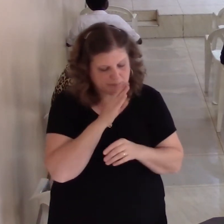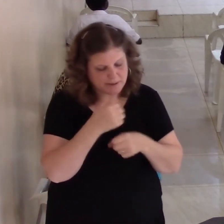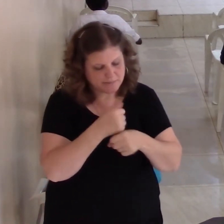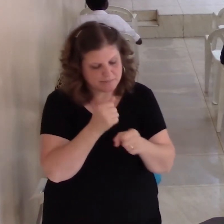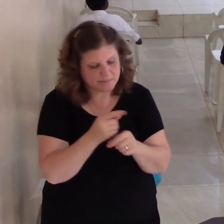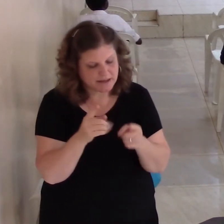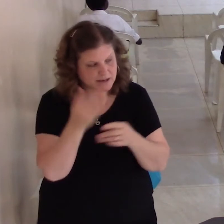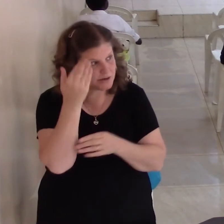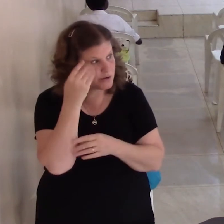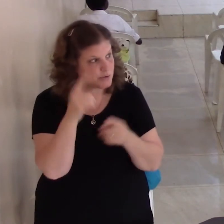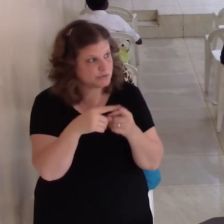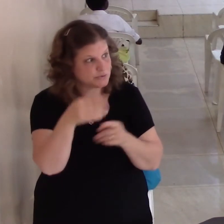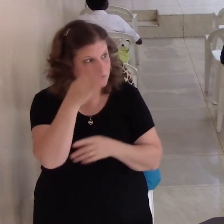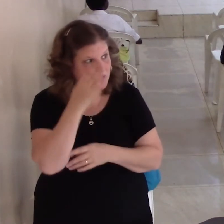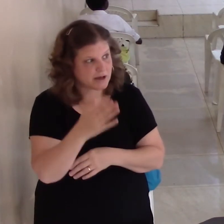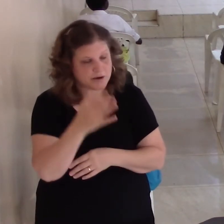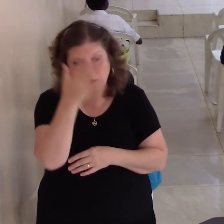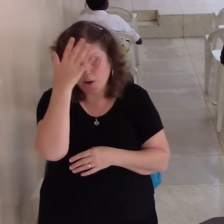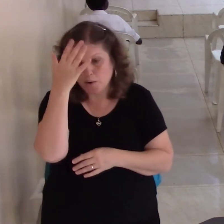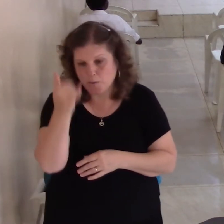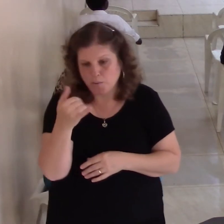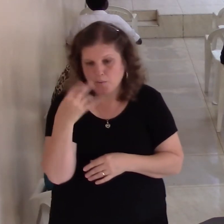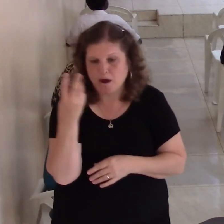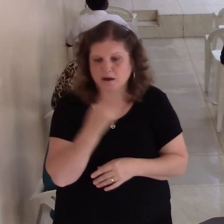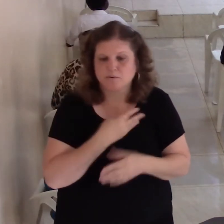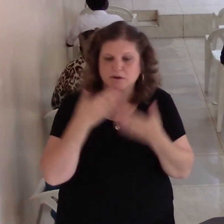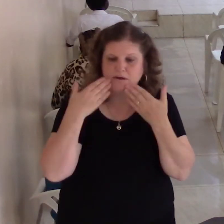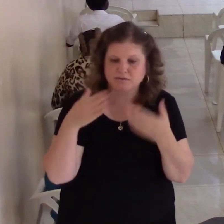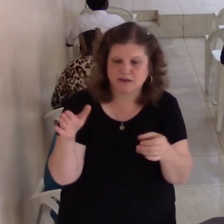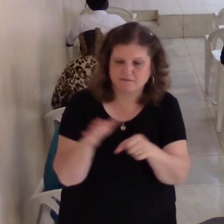Why? Well, so that you're not overcome with your problems.